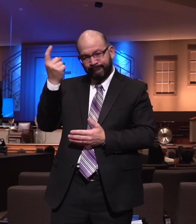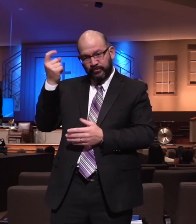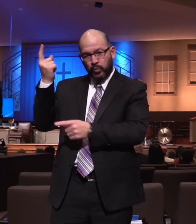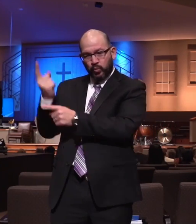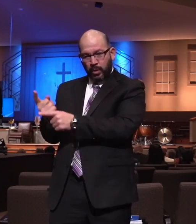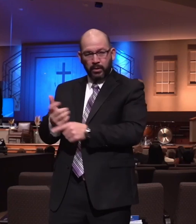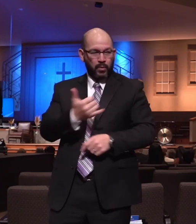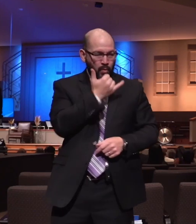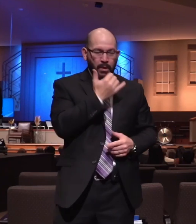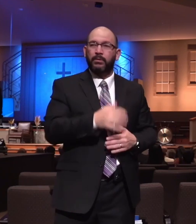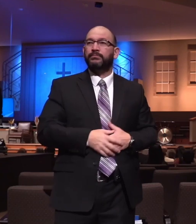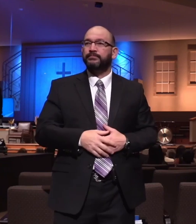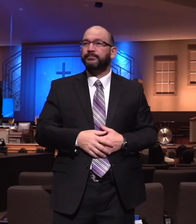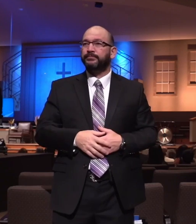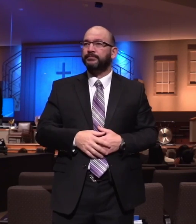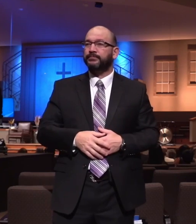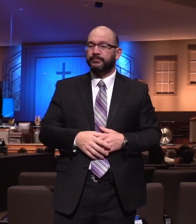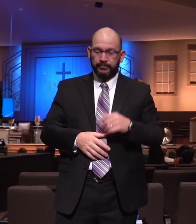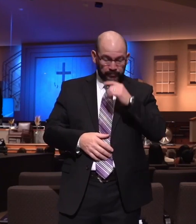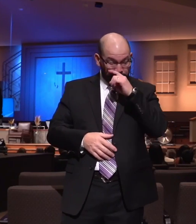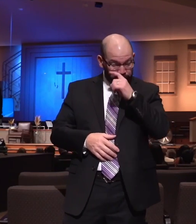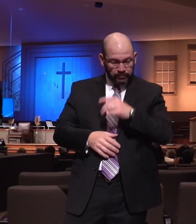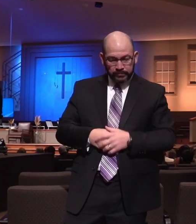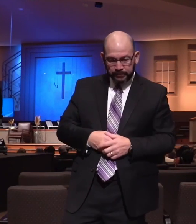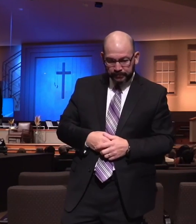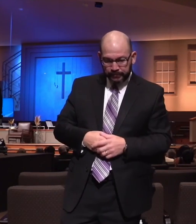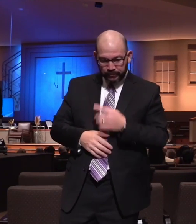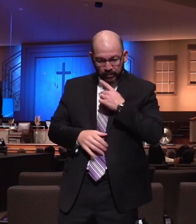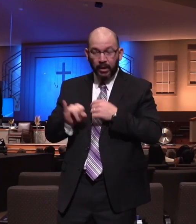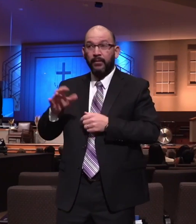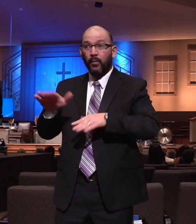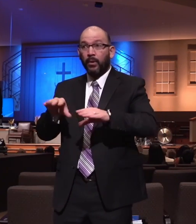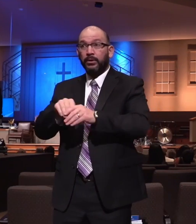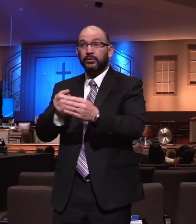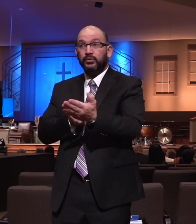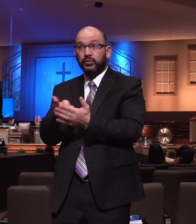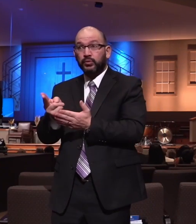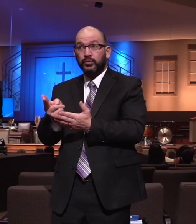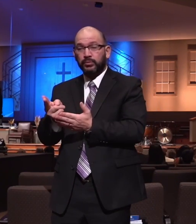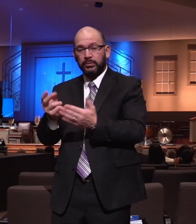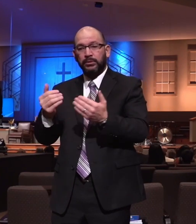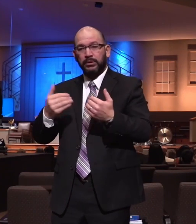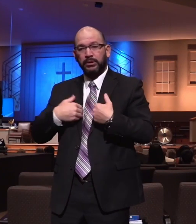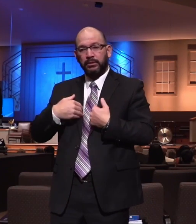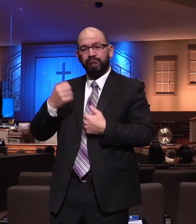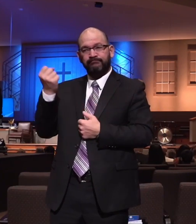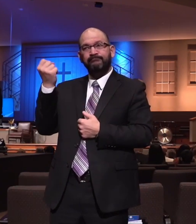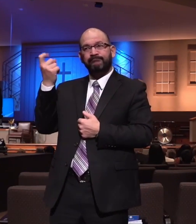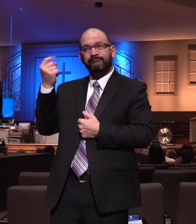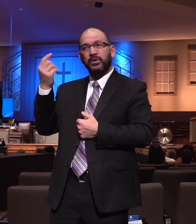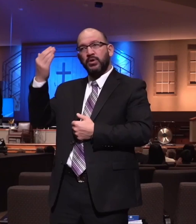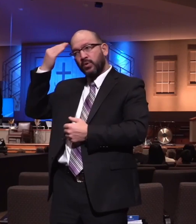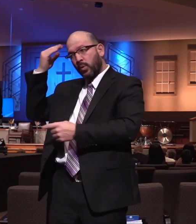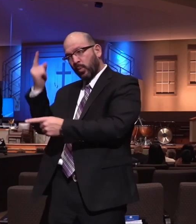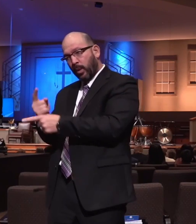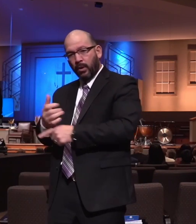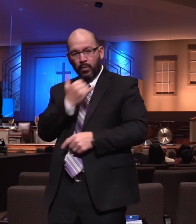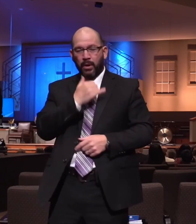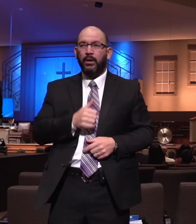So many things come to my mind. If you're walking in the truth, you have discernment. You don't try to find a date in a